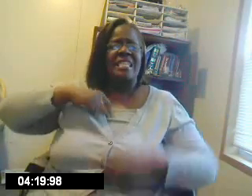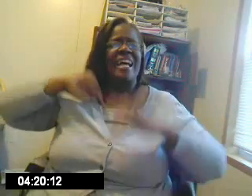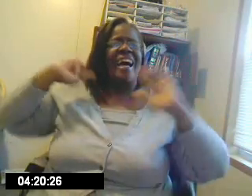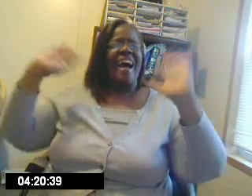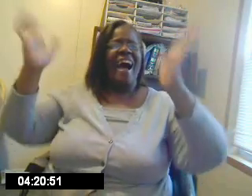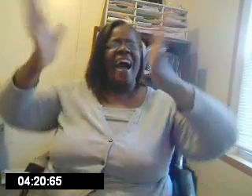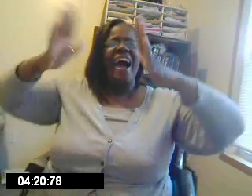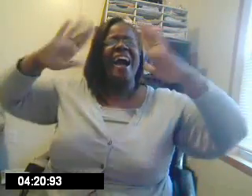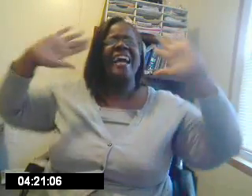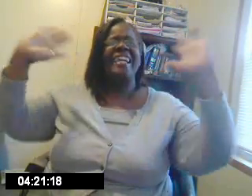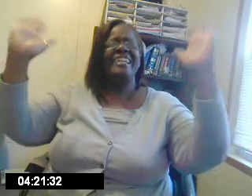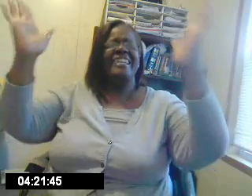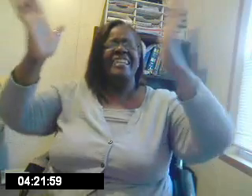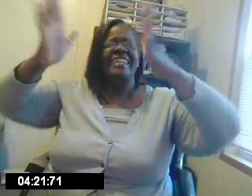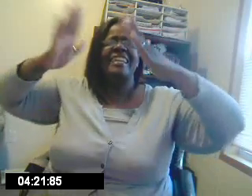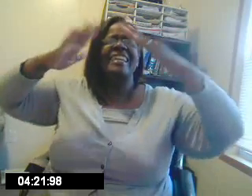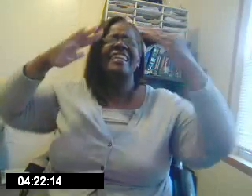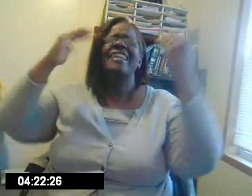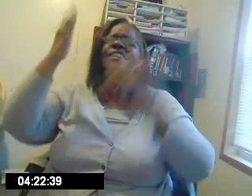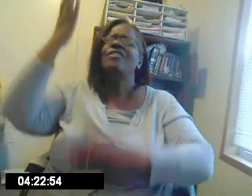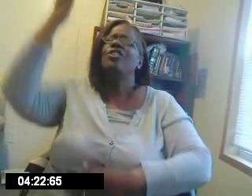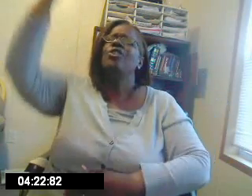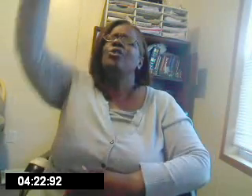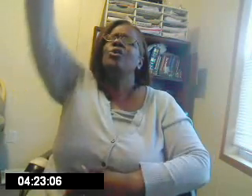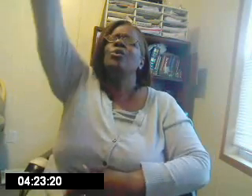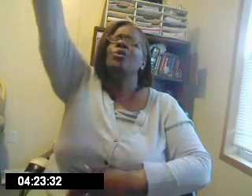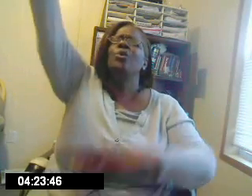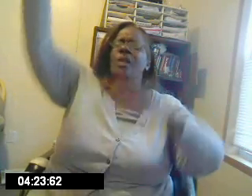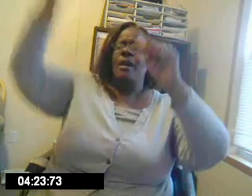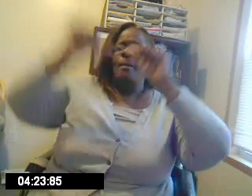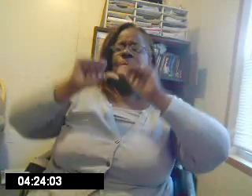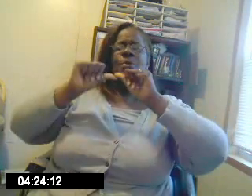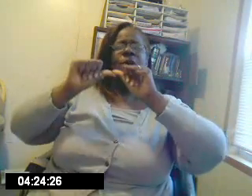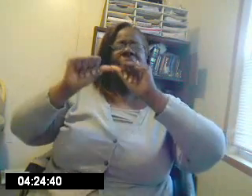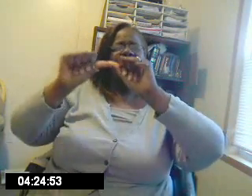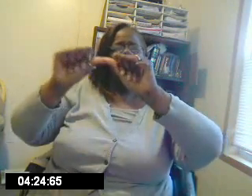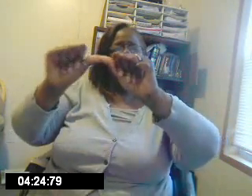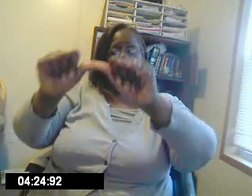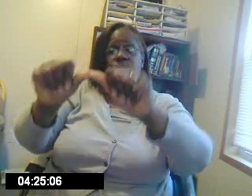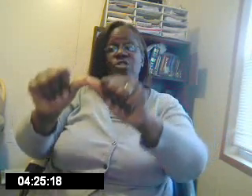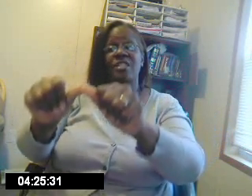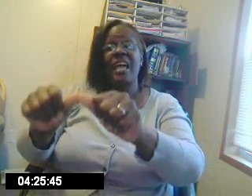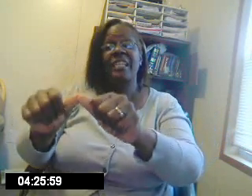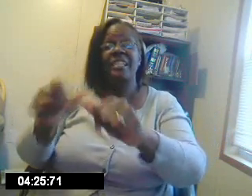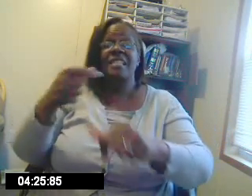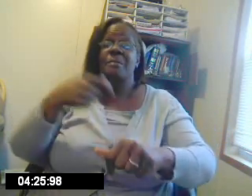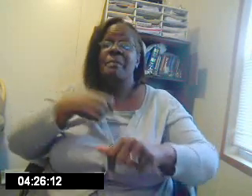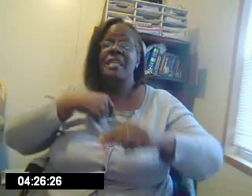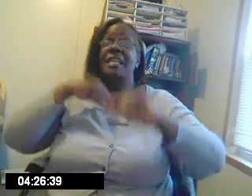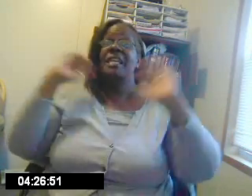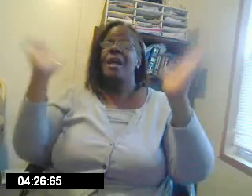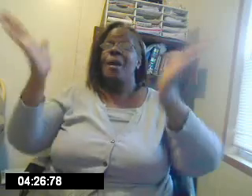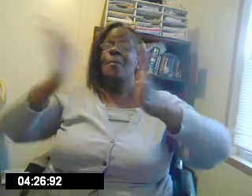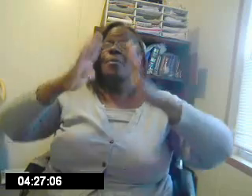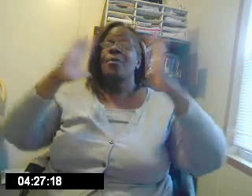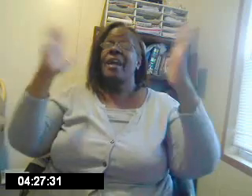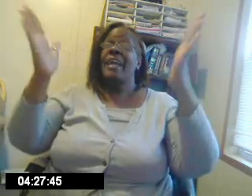I give you praise. What you're signing is me praise